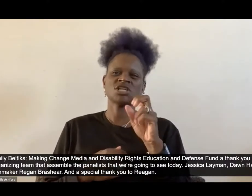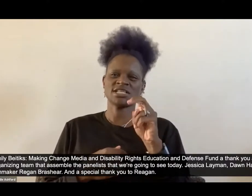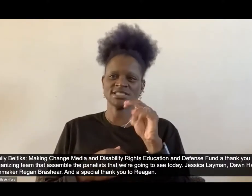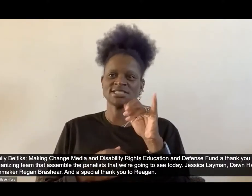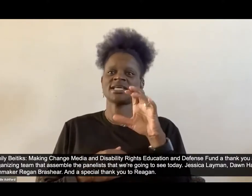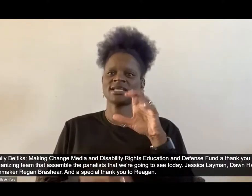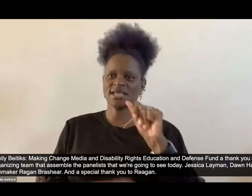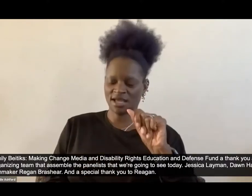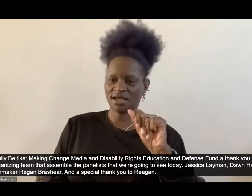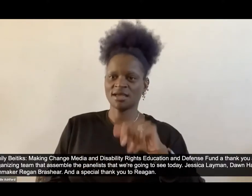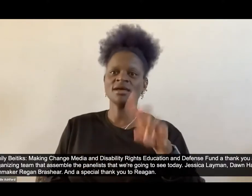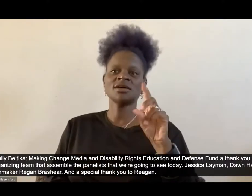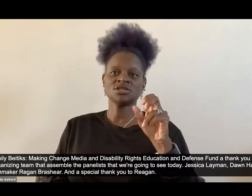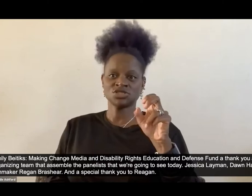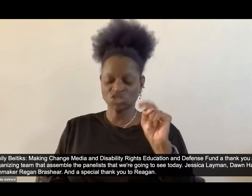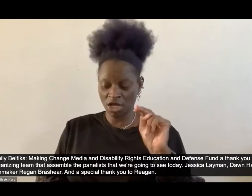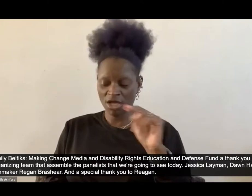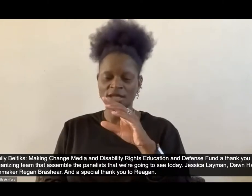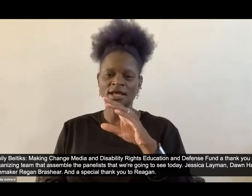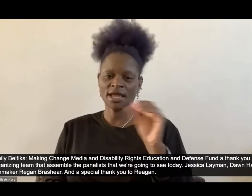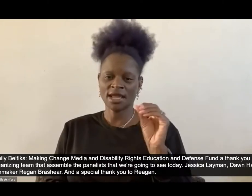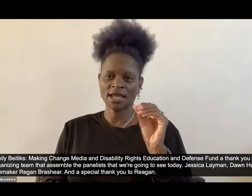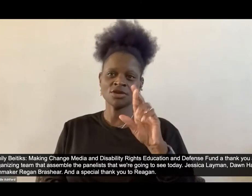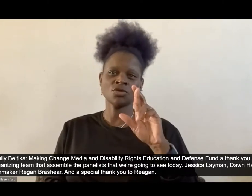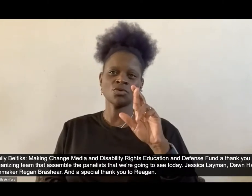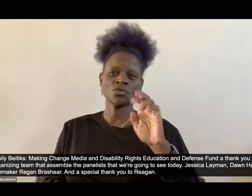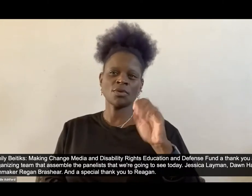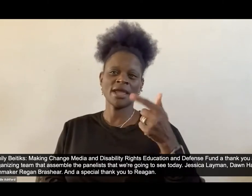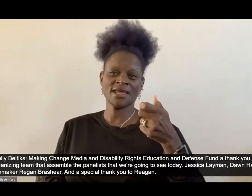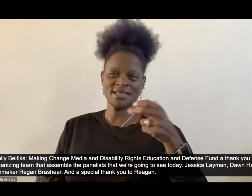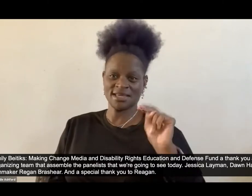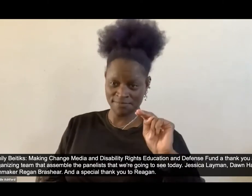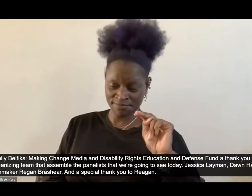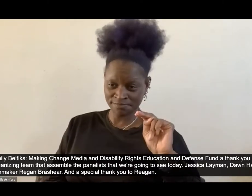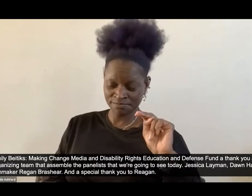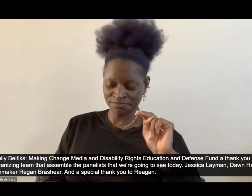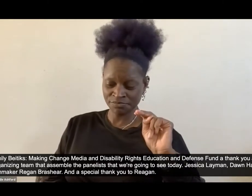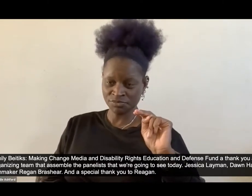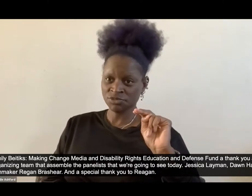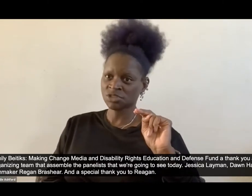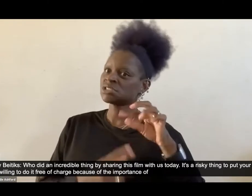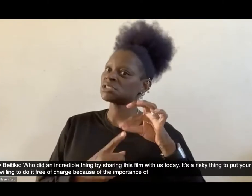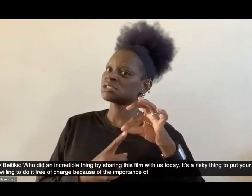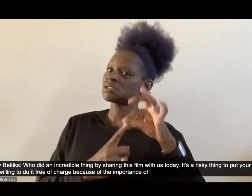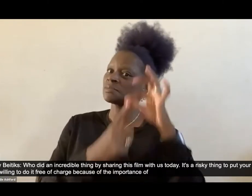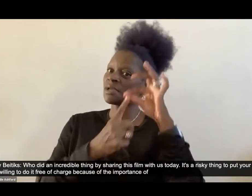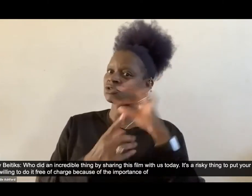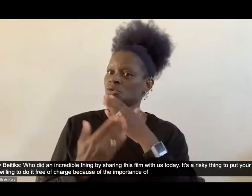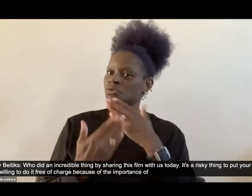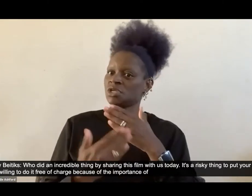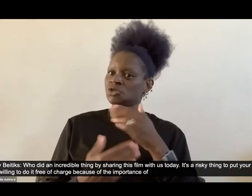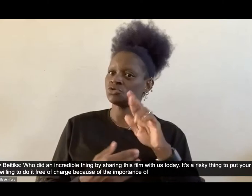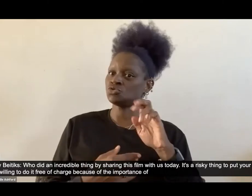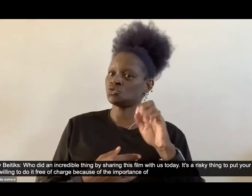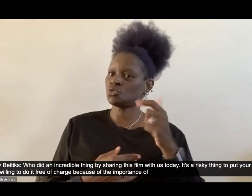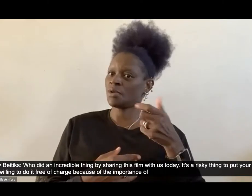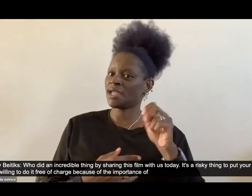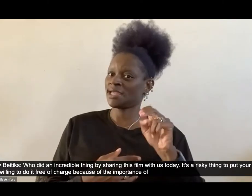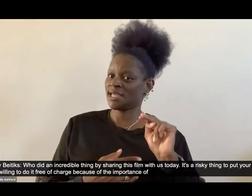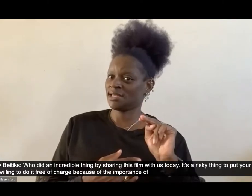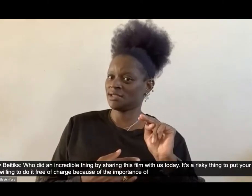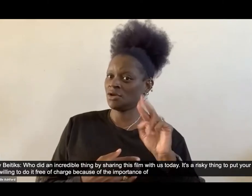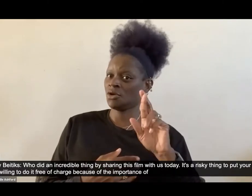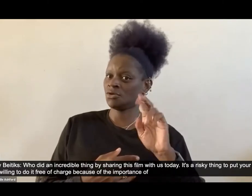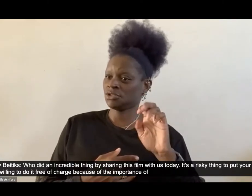our filmmaker, Regan Brashear. And a special thank you to Regan, who did an incredible thing by